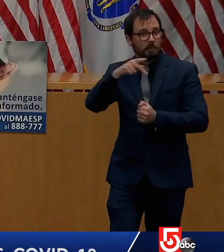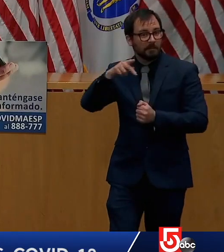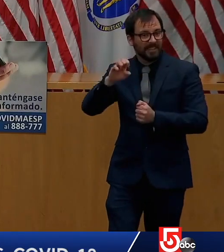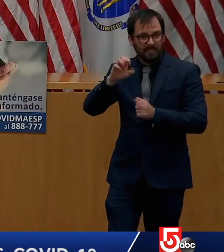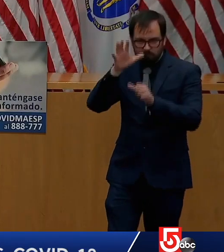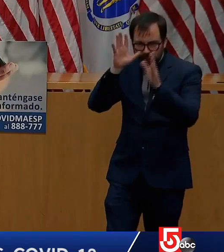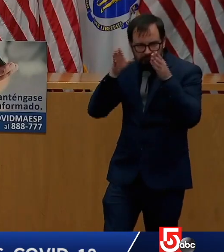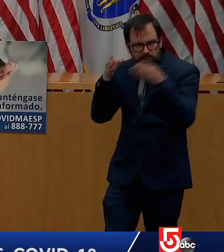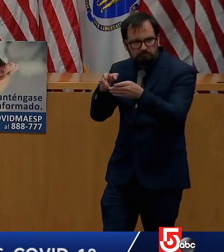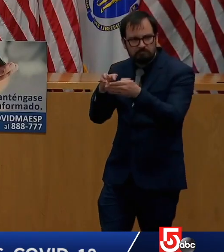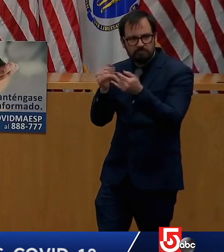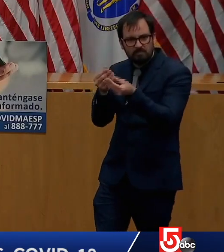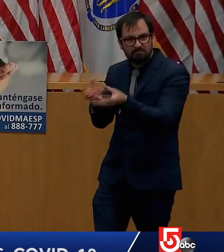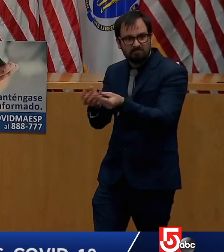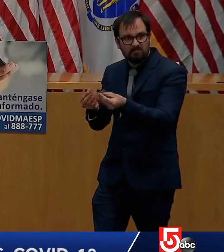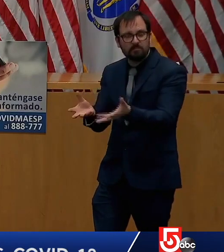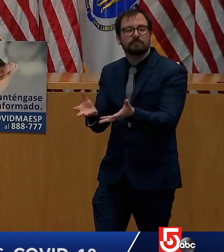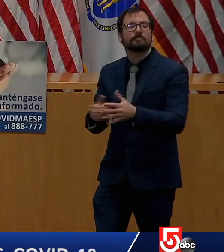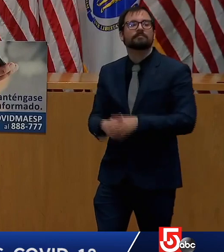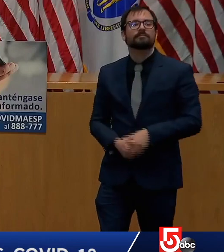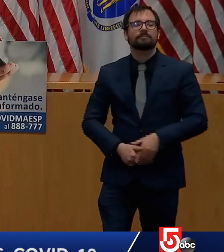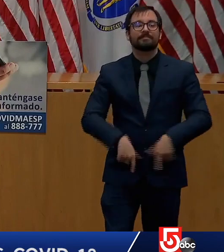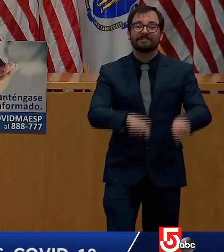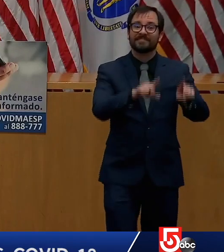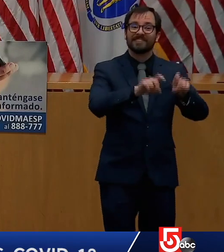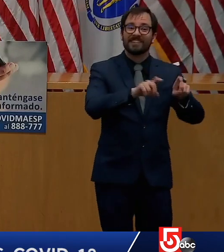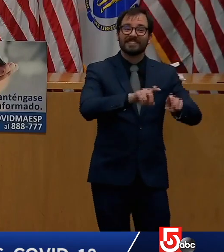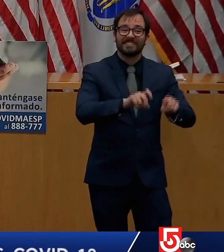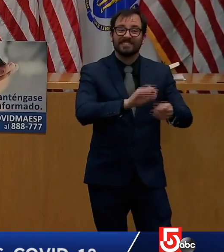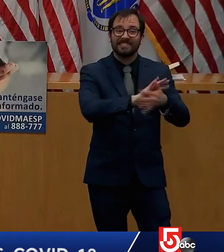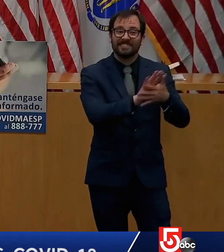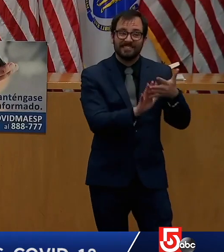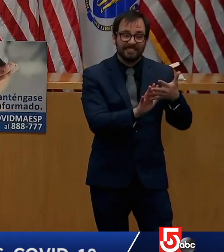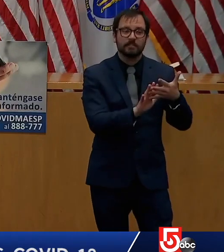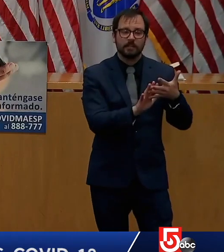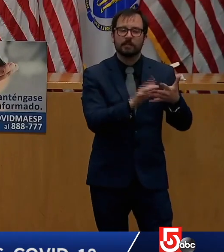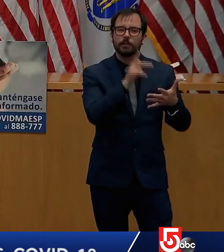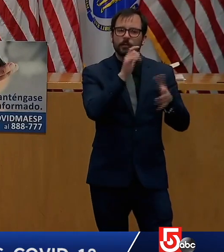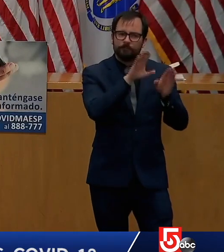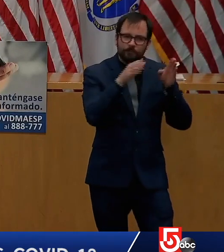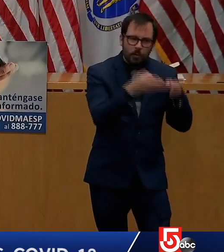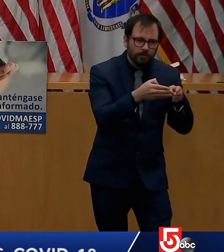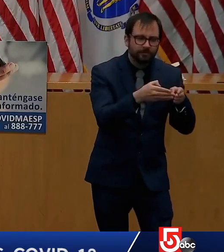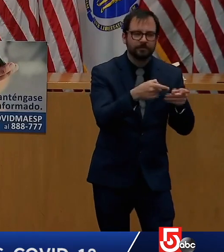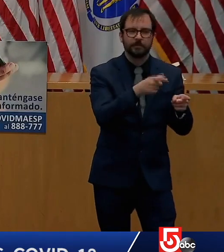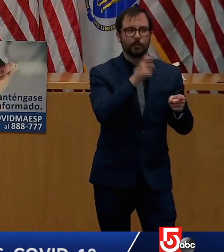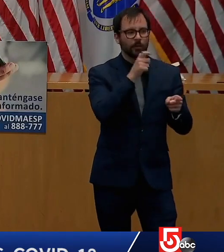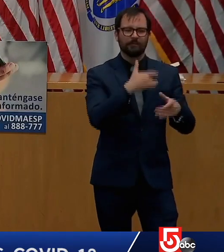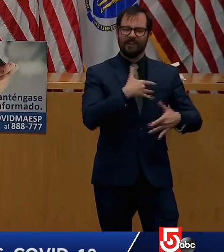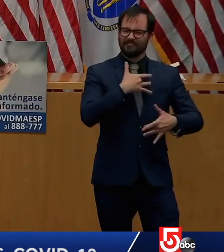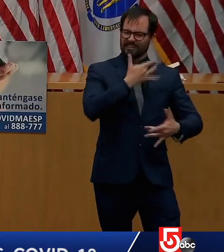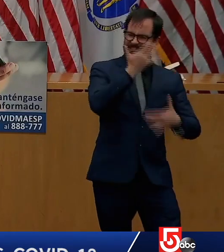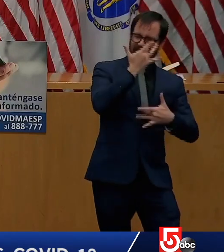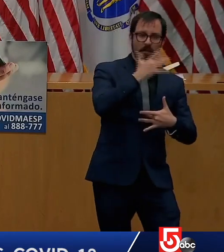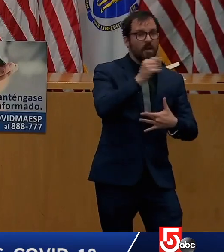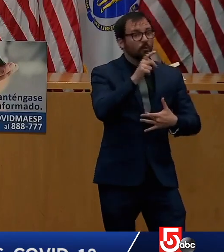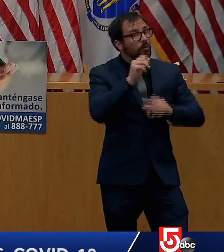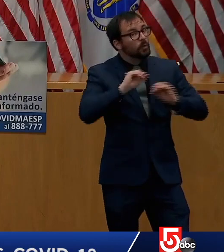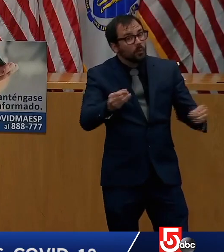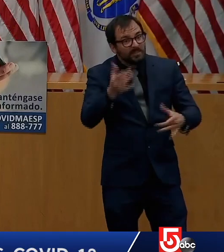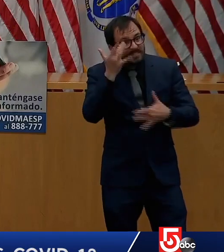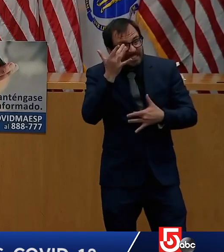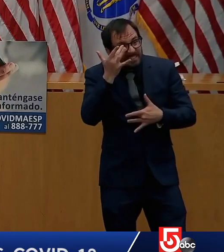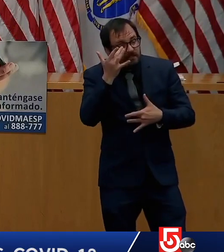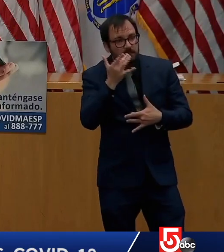tests both symptomatic and asymptomatic residents and staff at nursing homes, rest homes, assisted living residences, and Executive